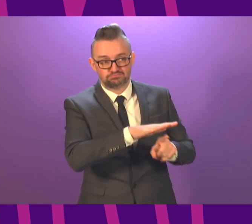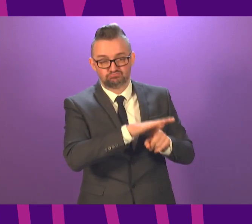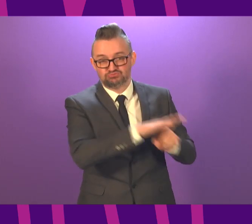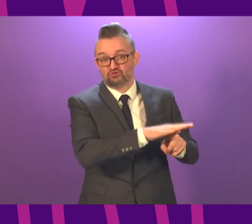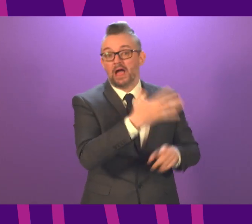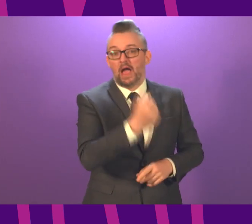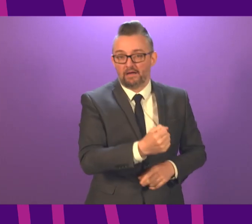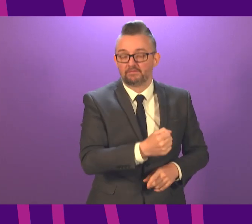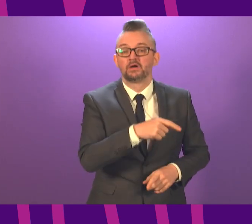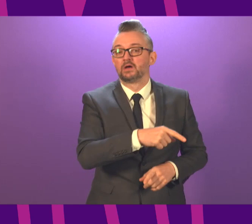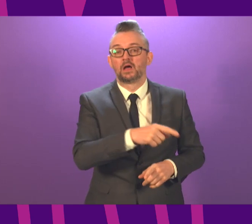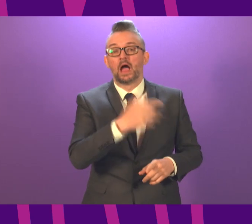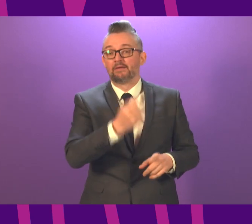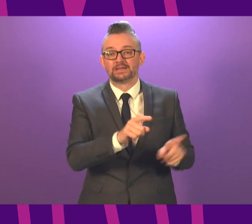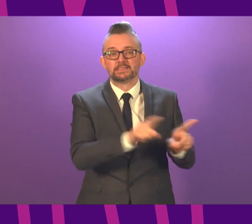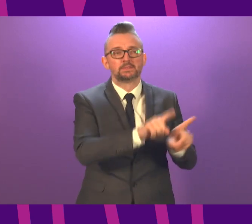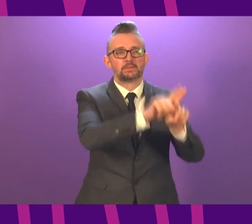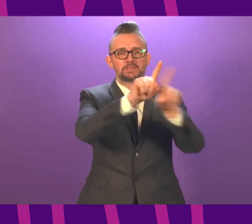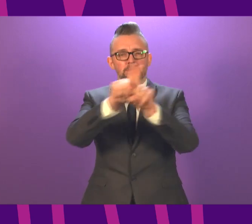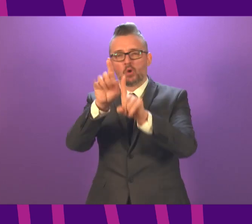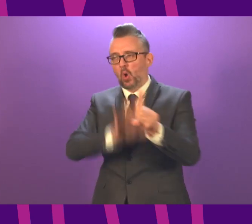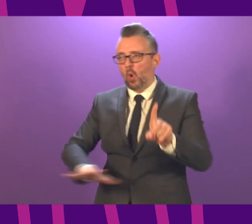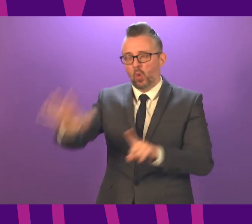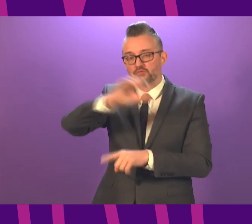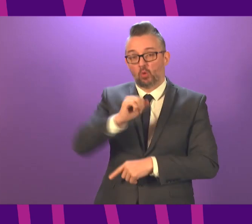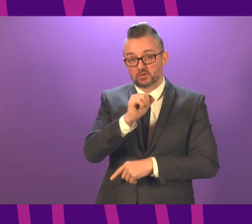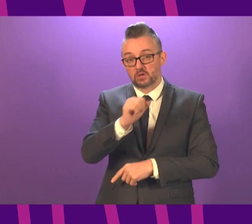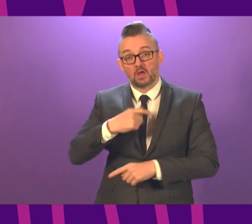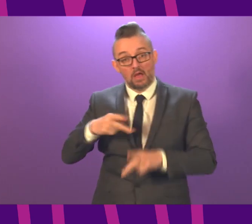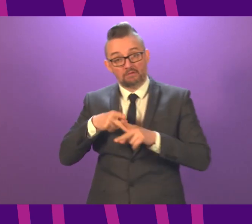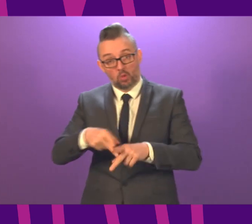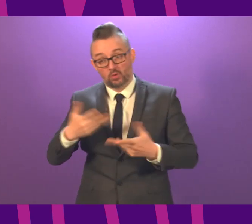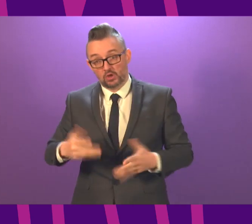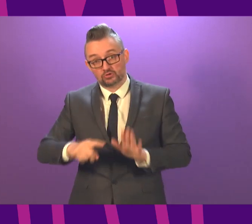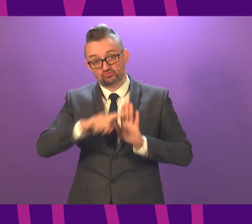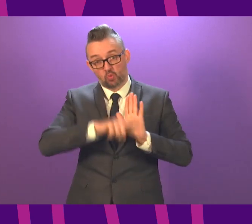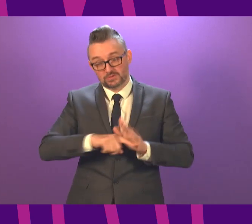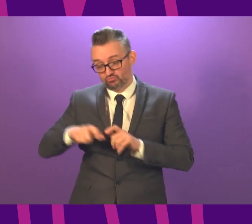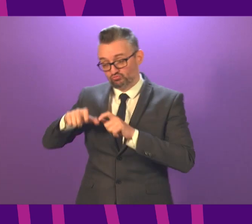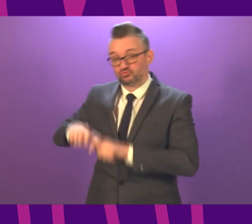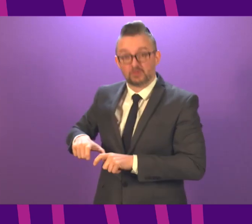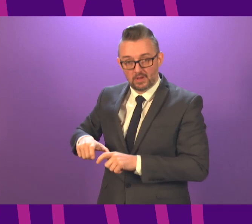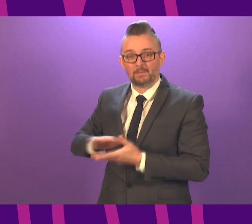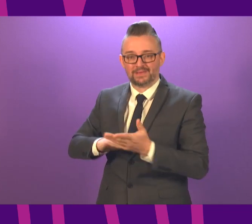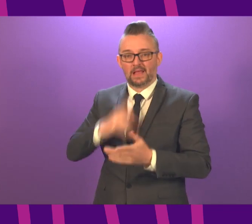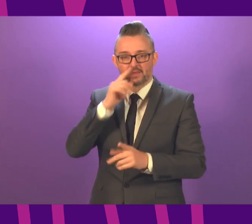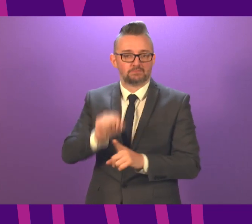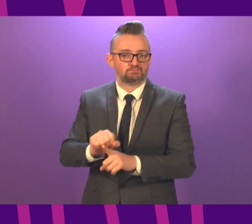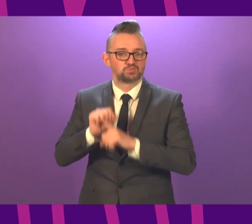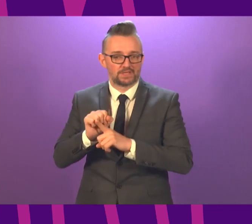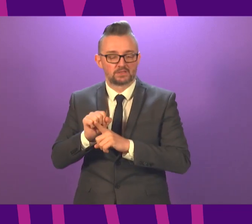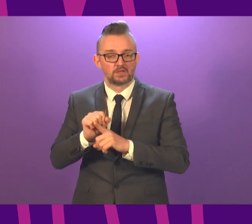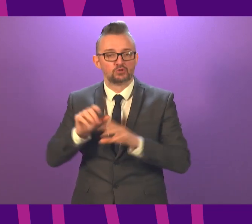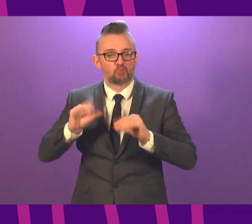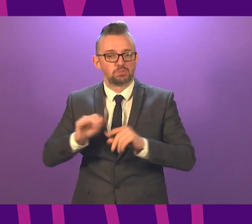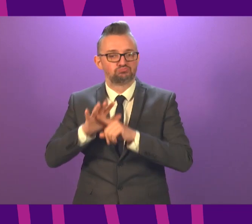they are replicated in boards across the country, which is why sticking to these restrictions is the best thing all of us can do to help meet those